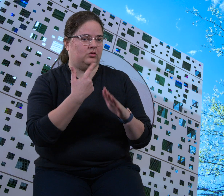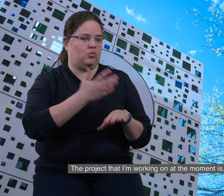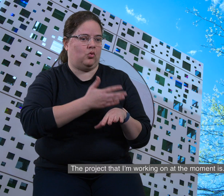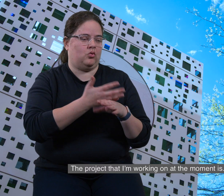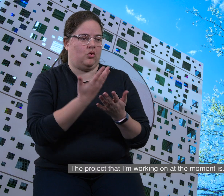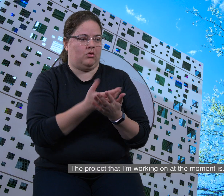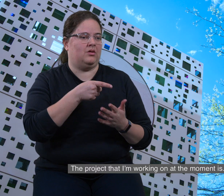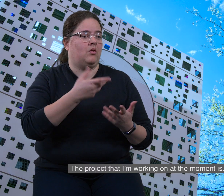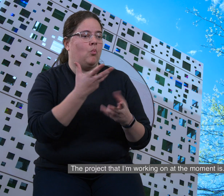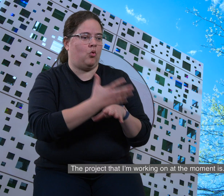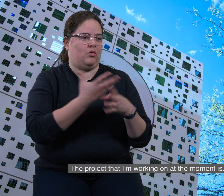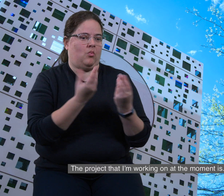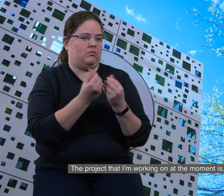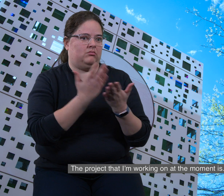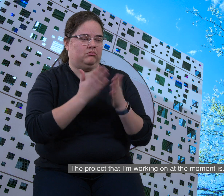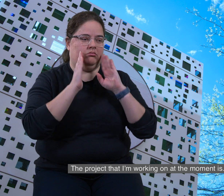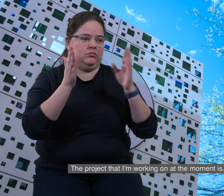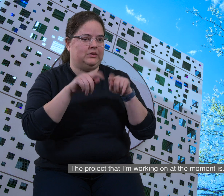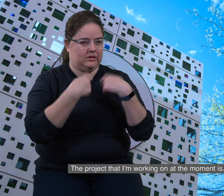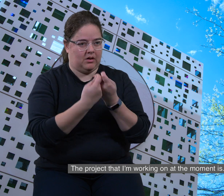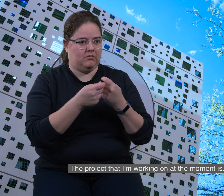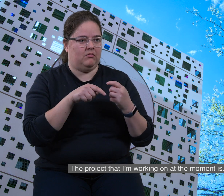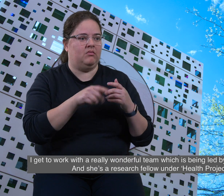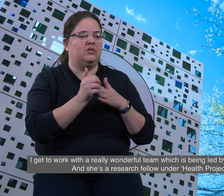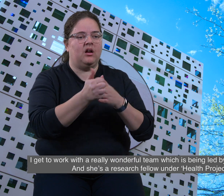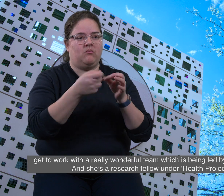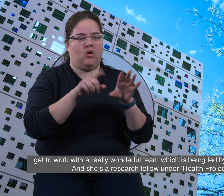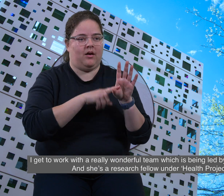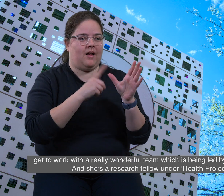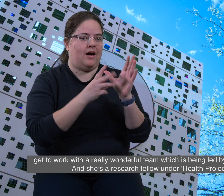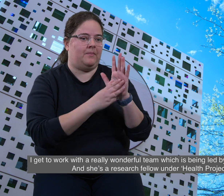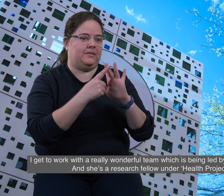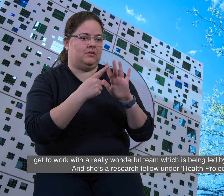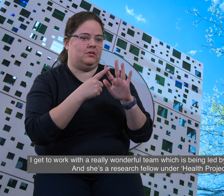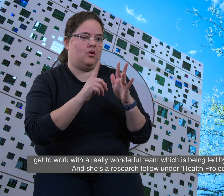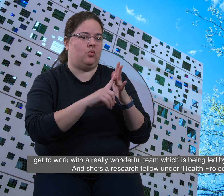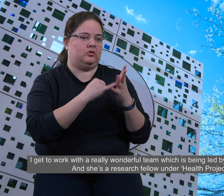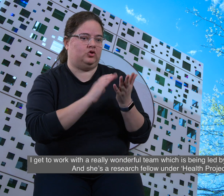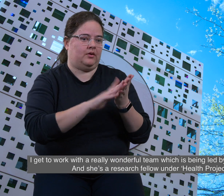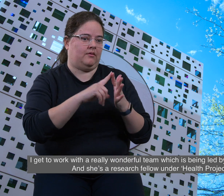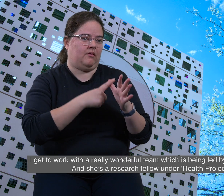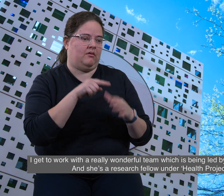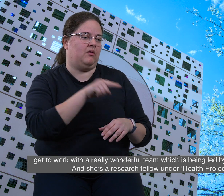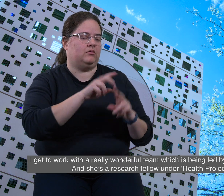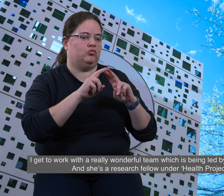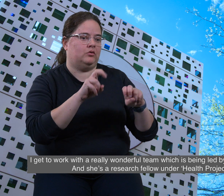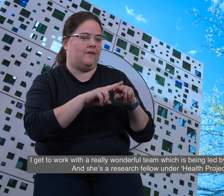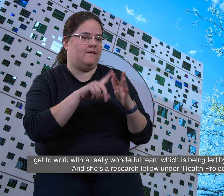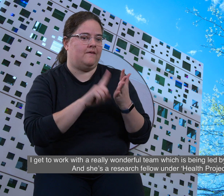The project that I'm working on at the moment is I get to work with a really wonderful team, which is being led by Amy O'Shea.